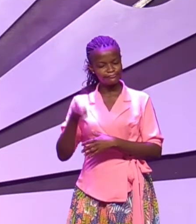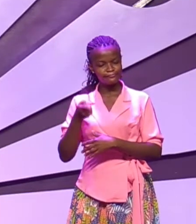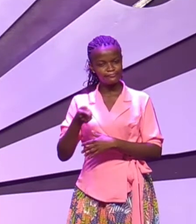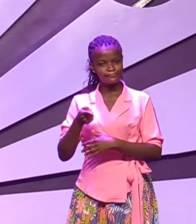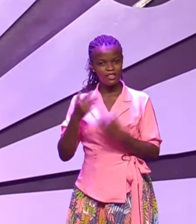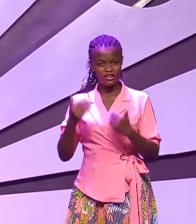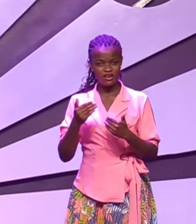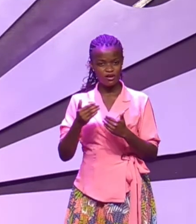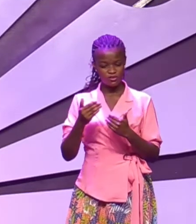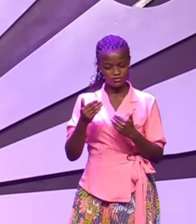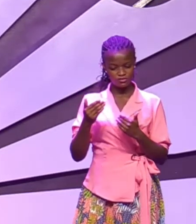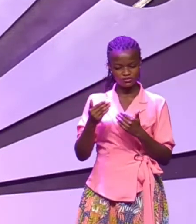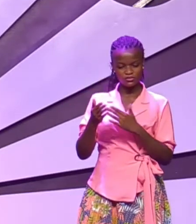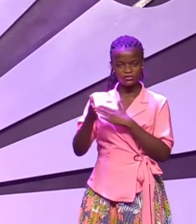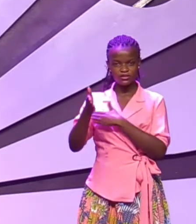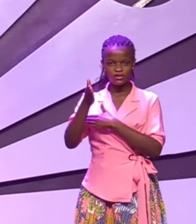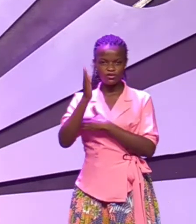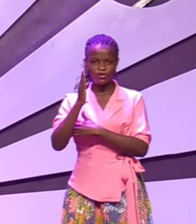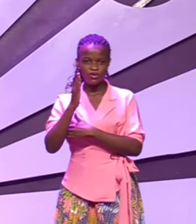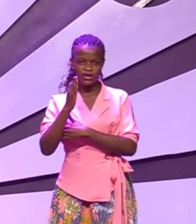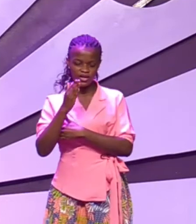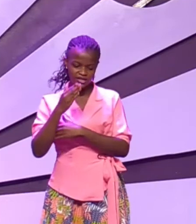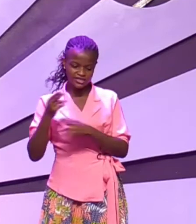God is careful about his public image.